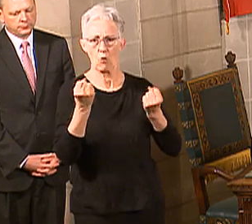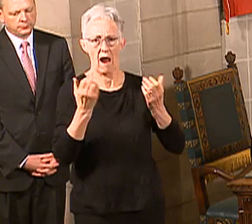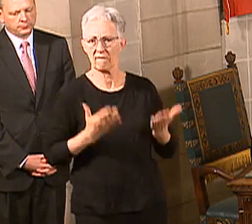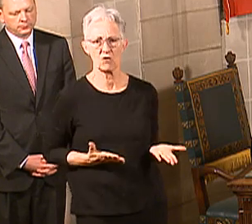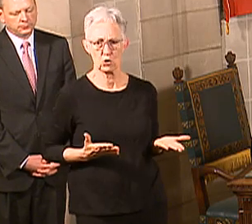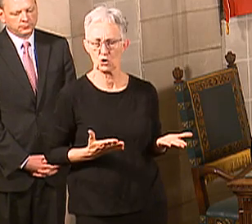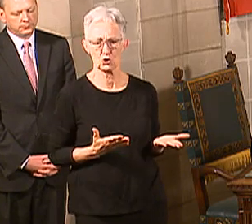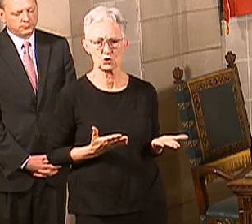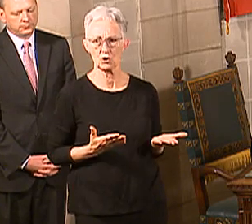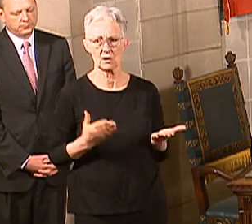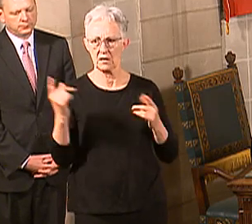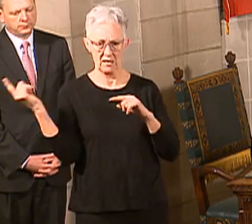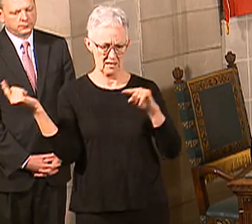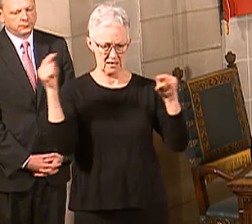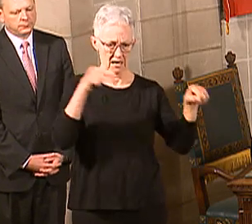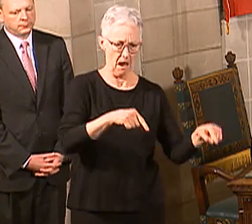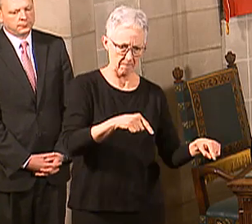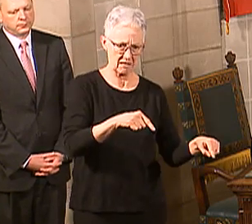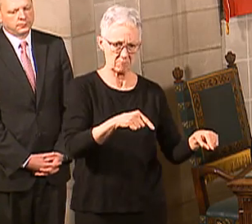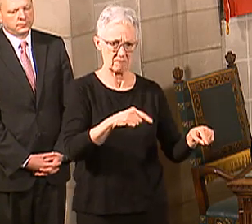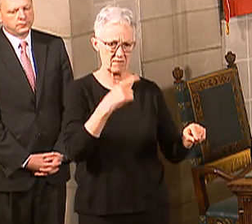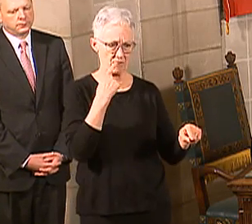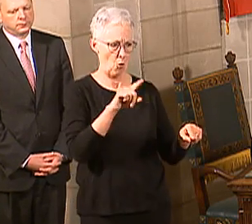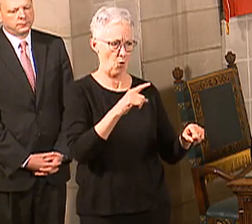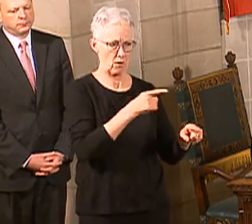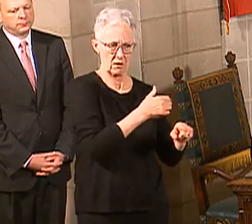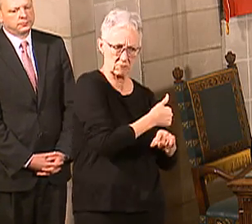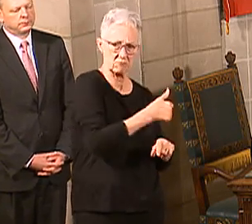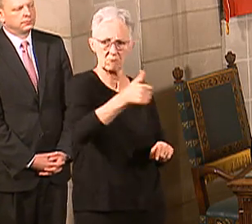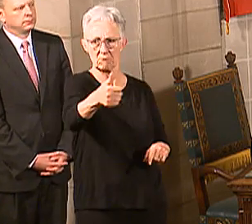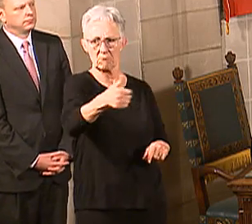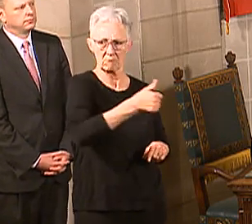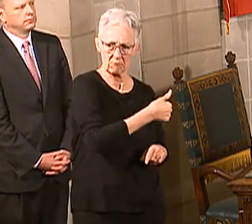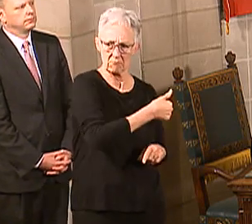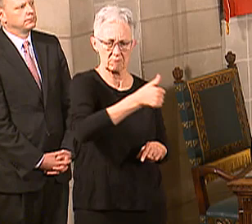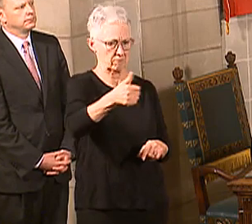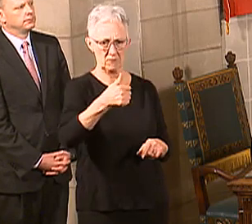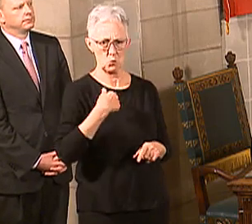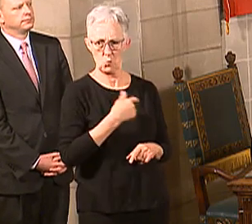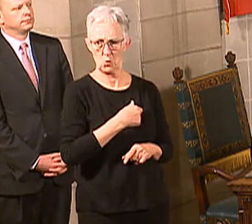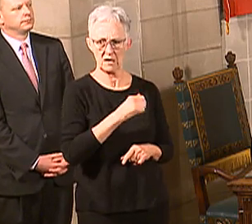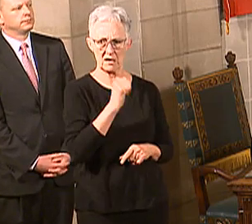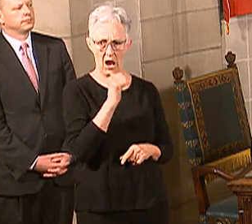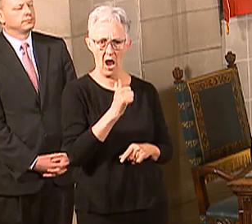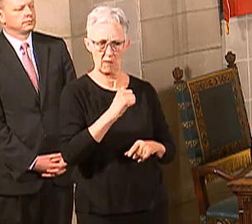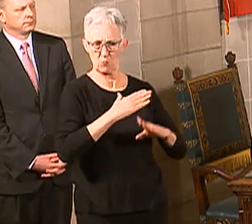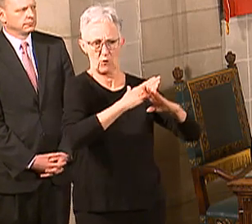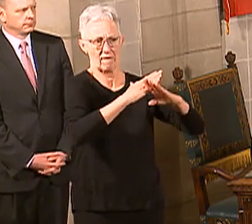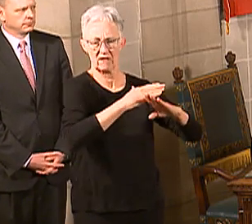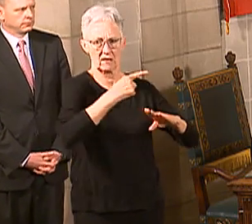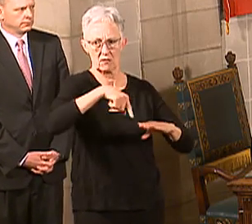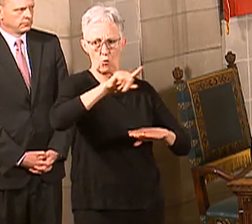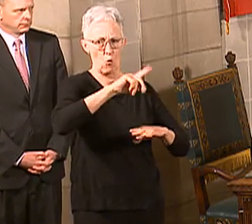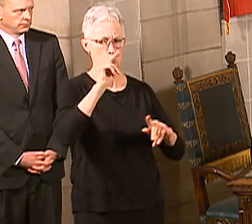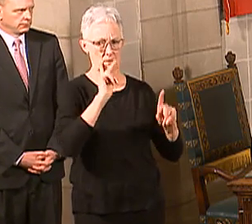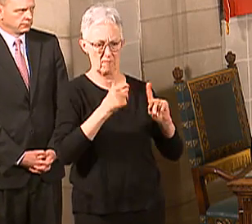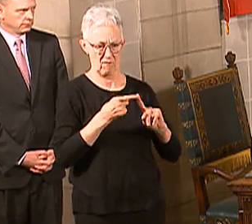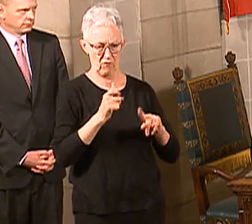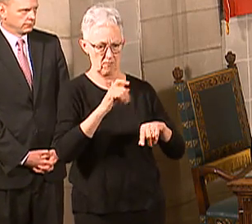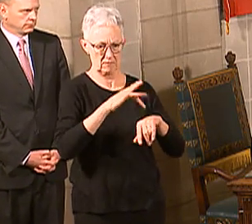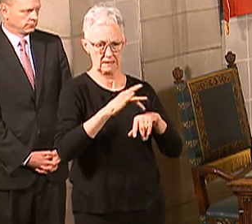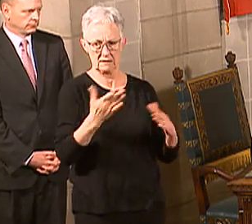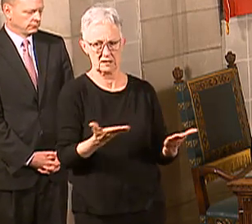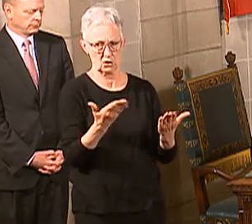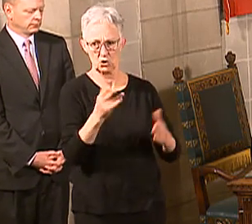snowboard or a bird or coming to visit. So there's a big distinction between construction workers who are here doing a job and are on site